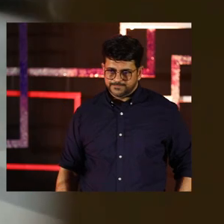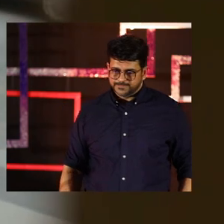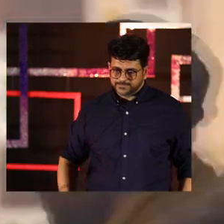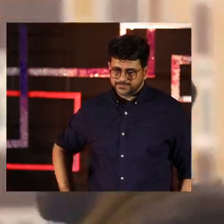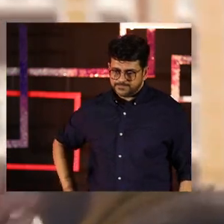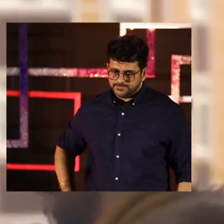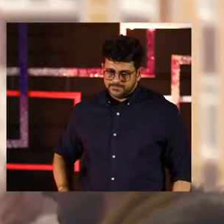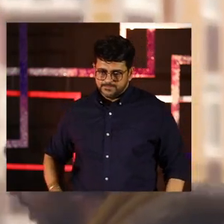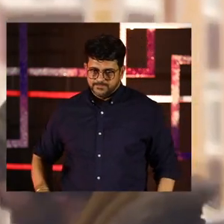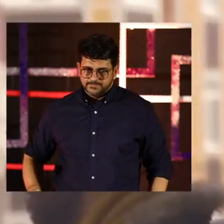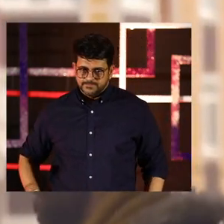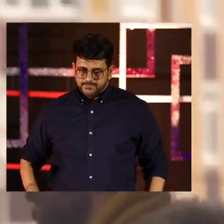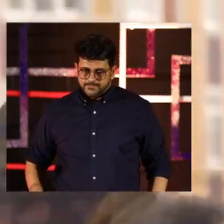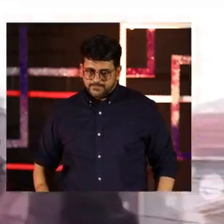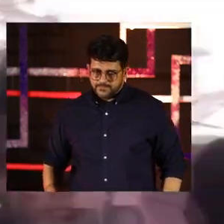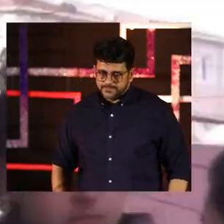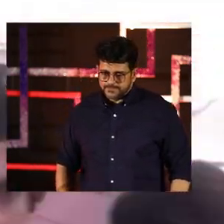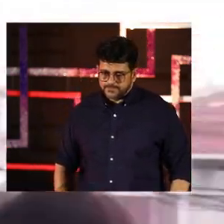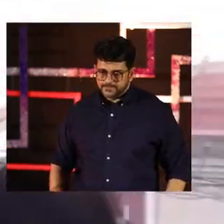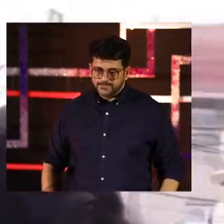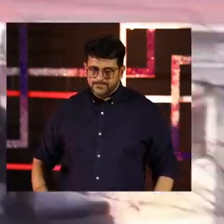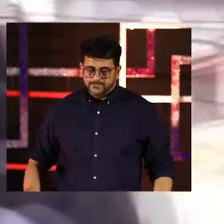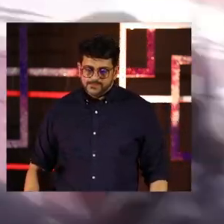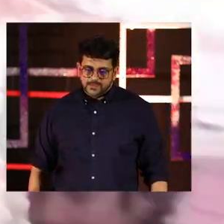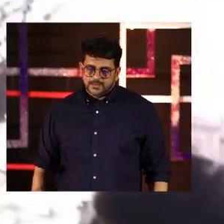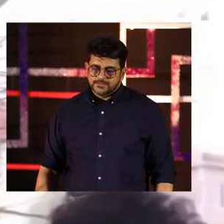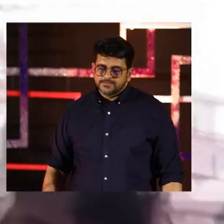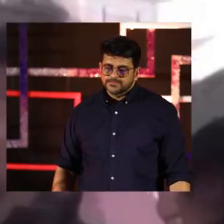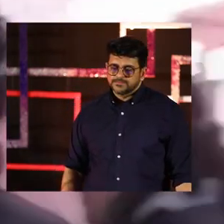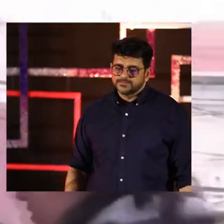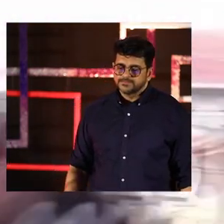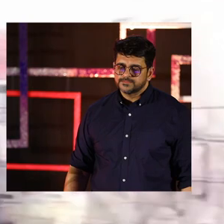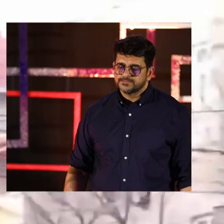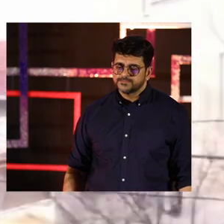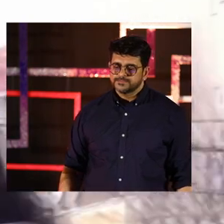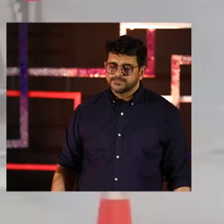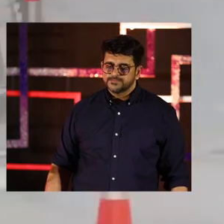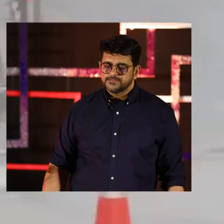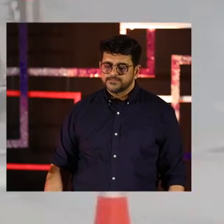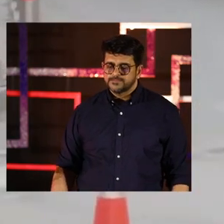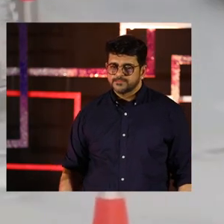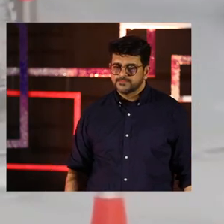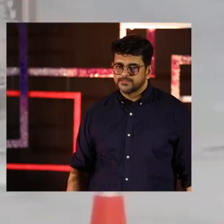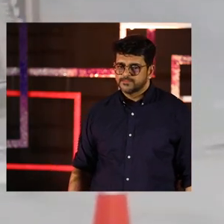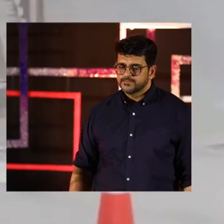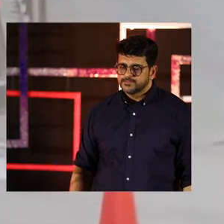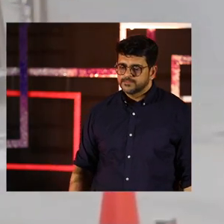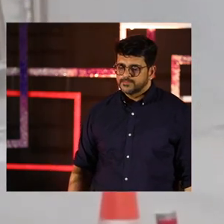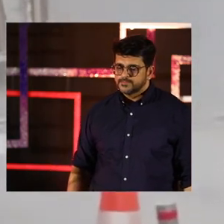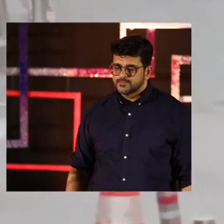I'd like to offer you an apple. Do you know him? Thank you. Bye. Hey, is he hearing bad?